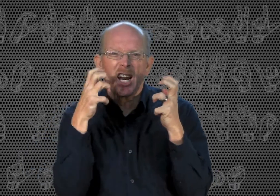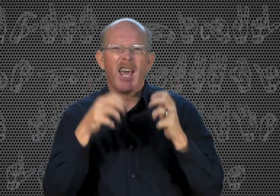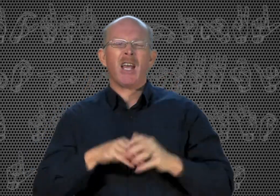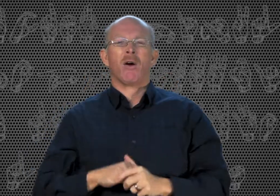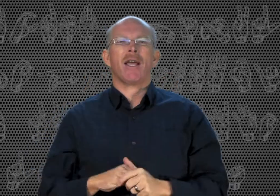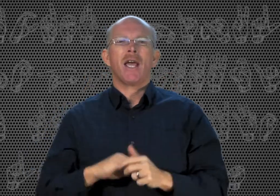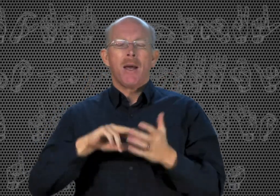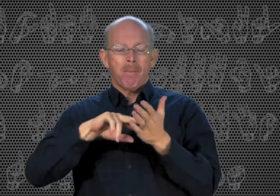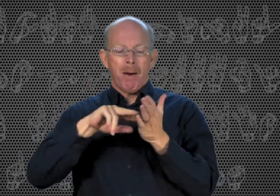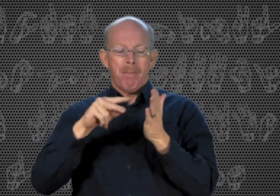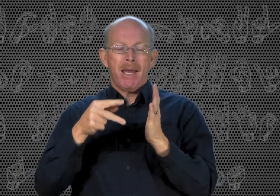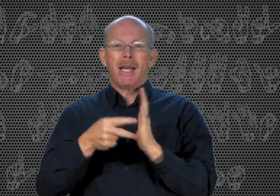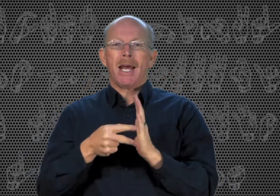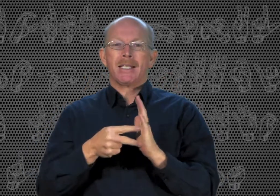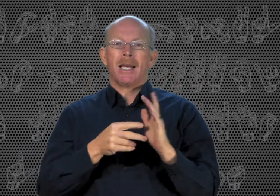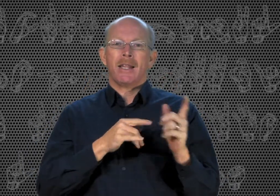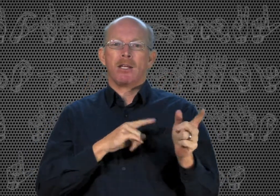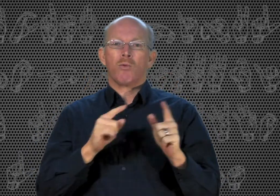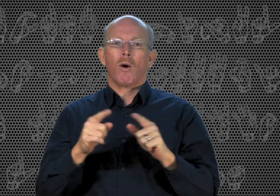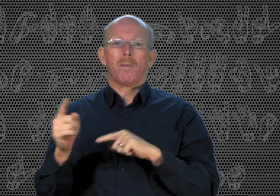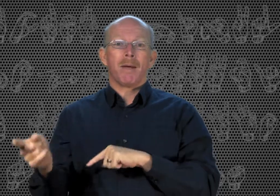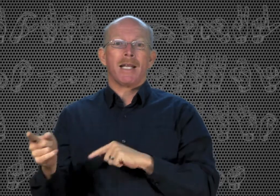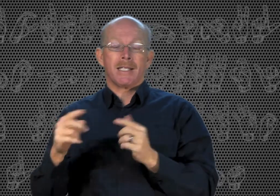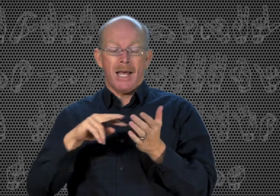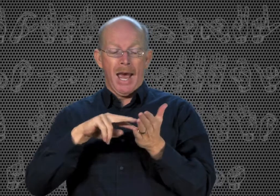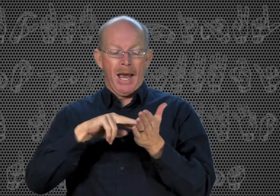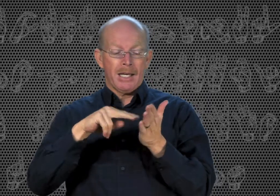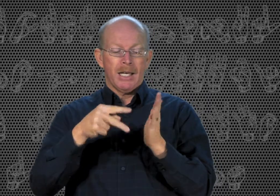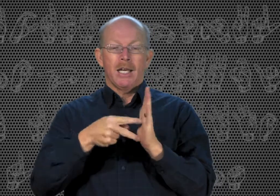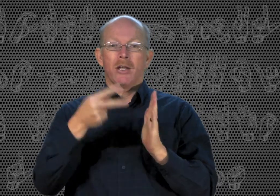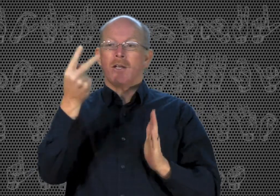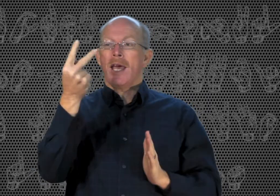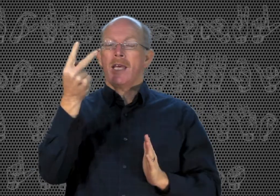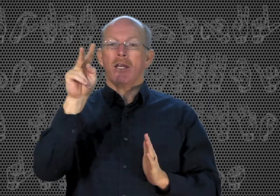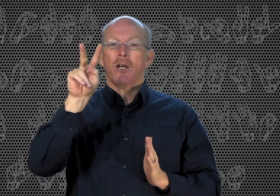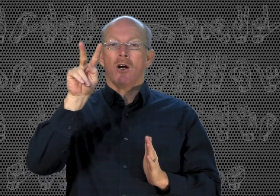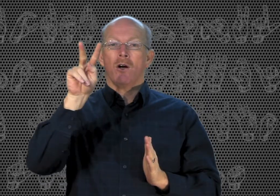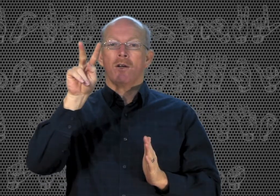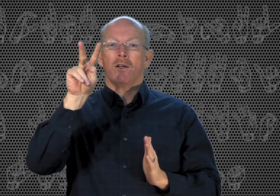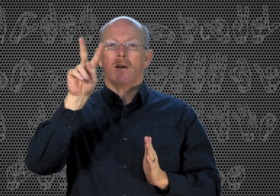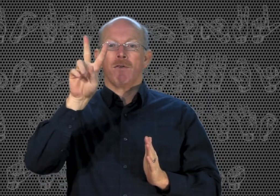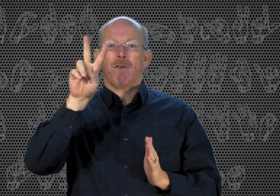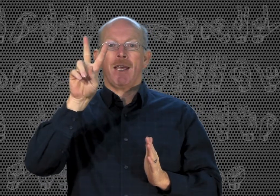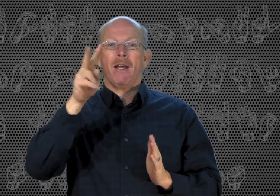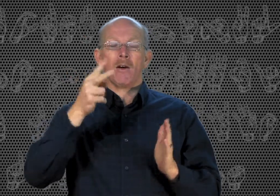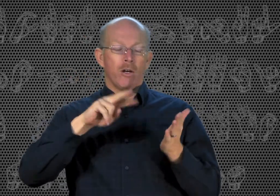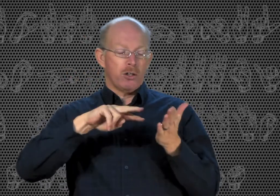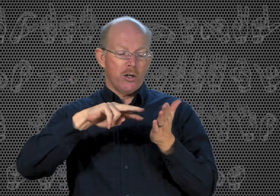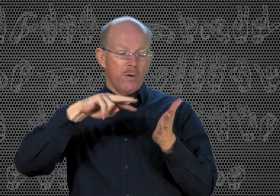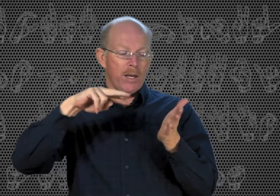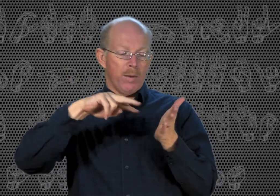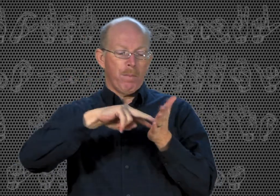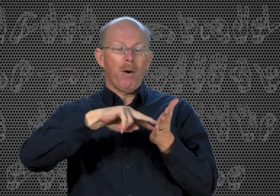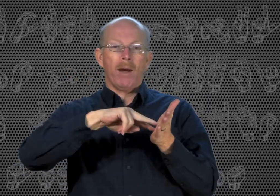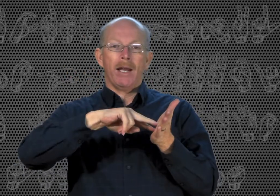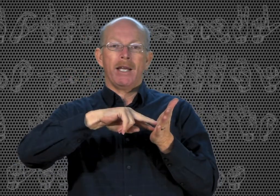in angry. But mean as in this word means that. You take your V. Your V or your 2. And you poke it